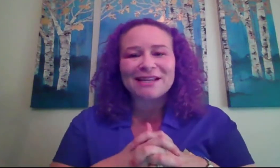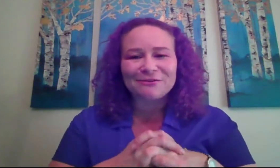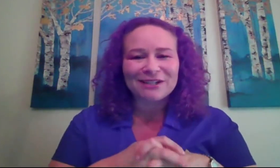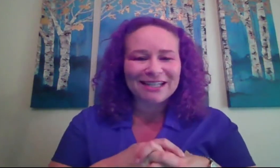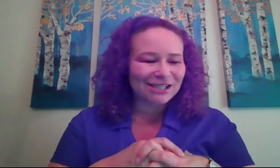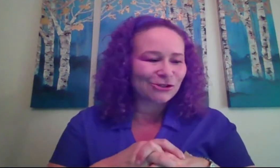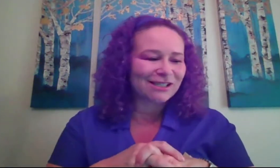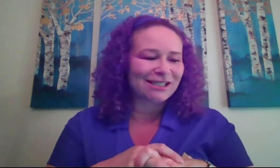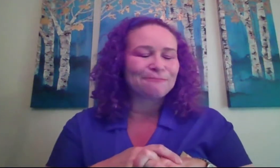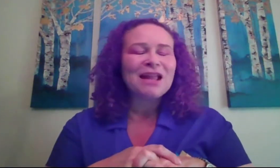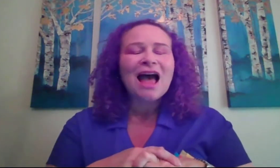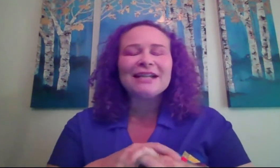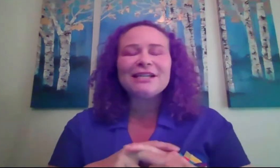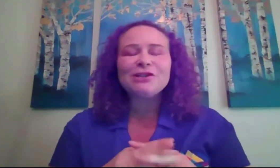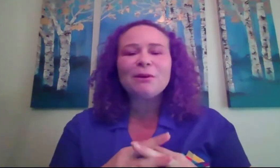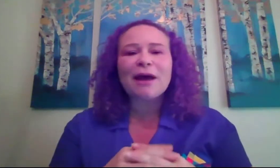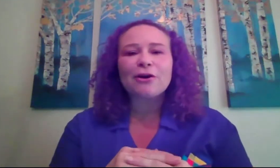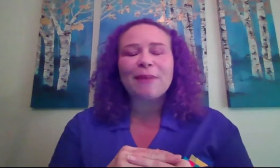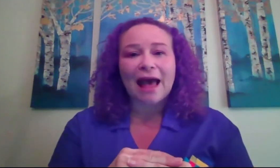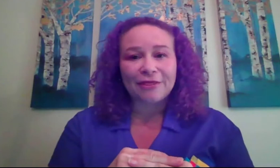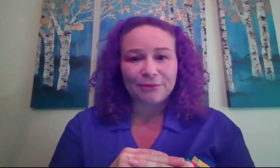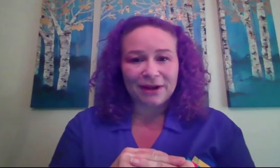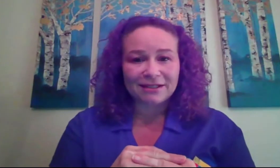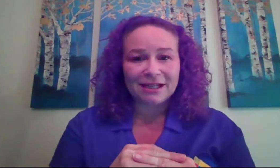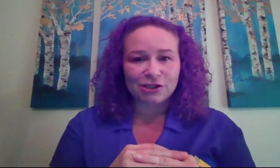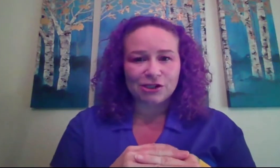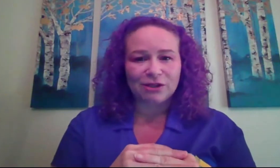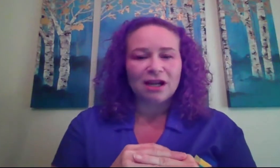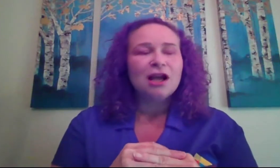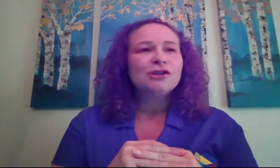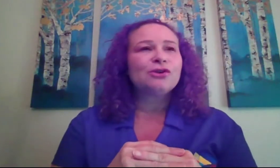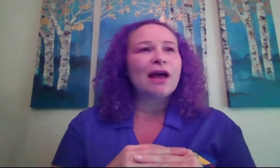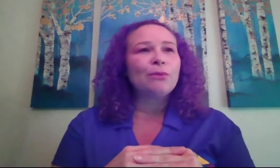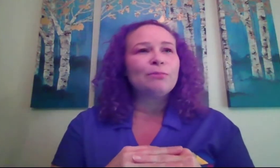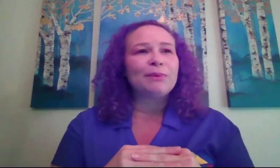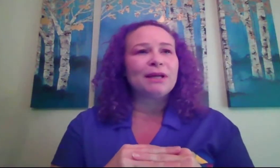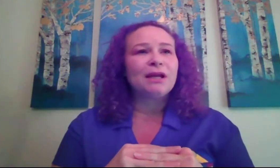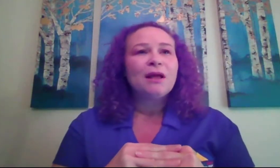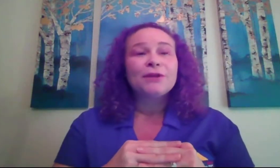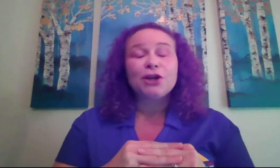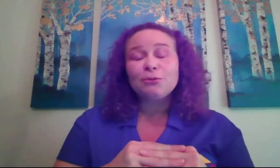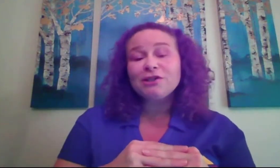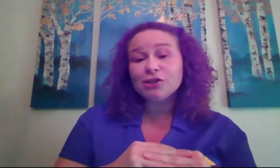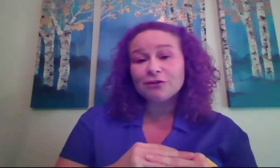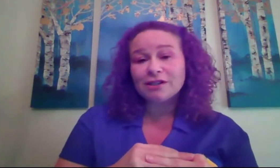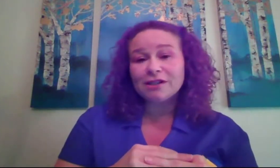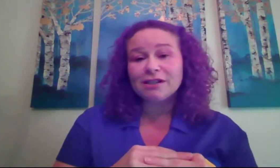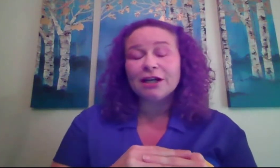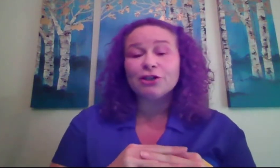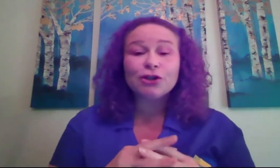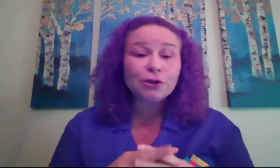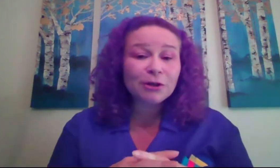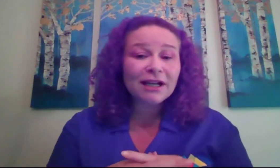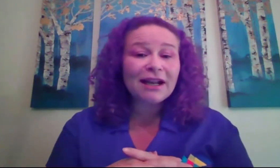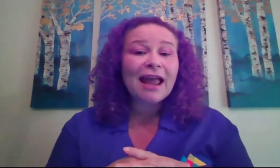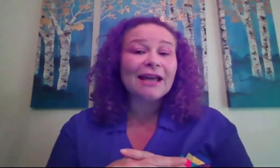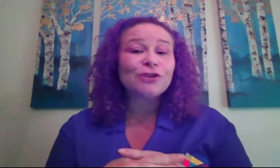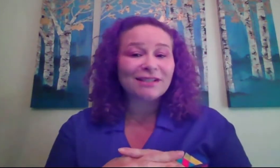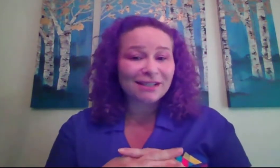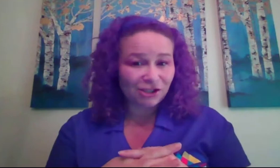it really interesting. I teach them about our pathway to industry. So that would be the Human Services Interpreting and Translation